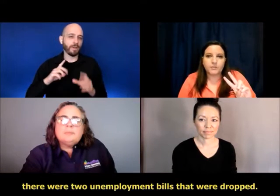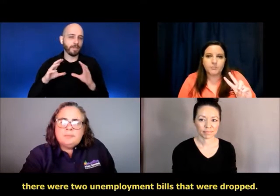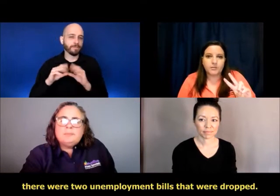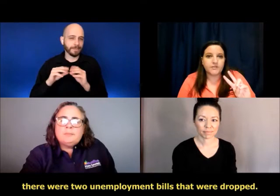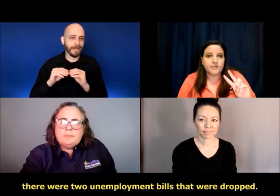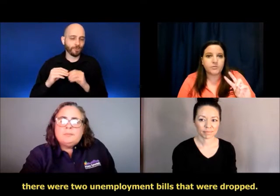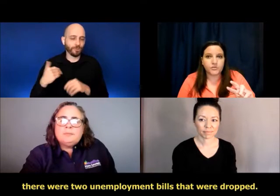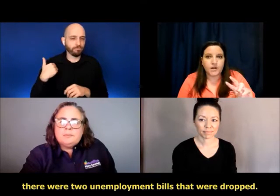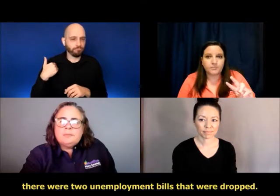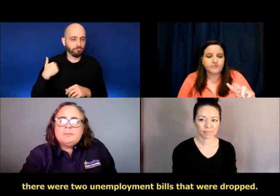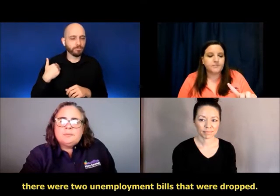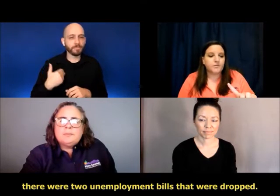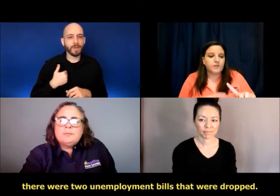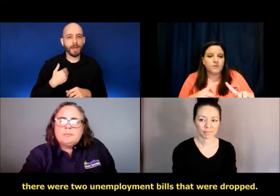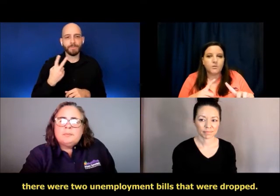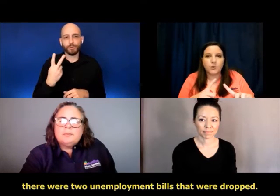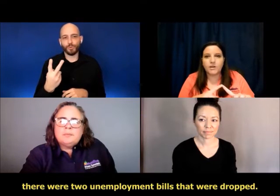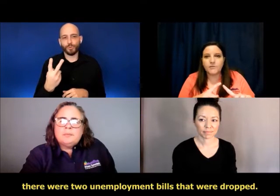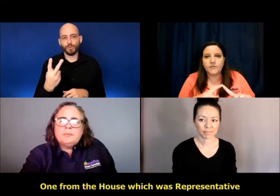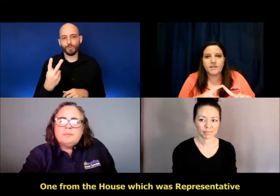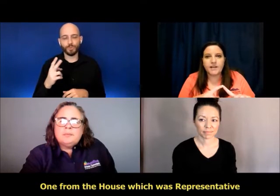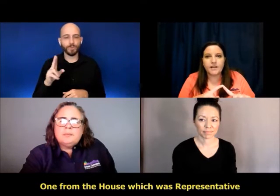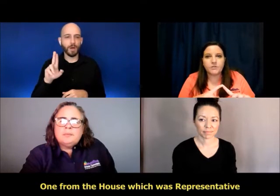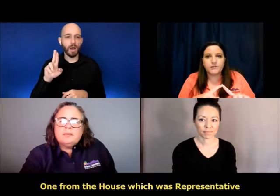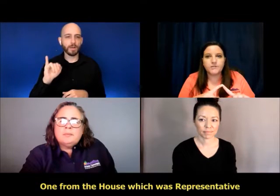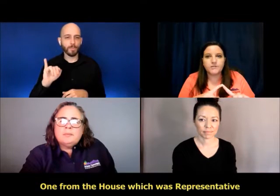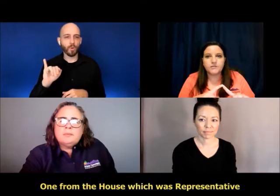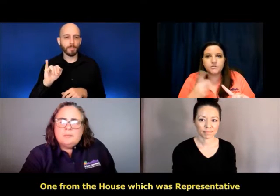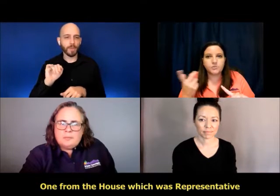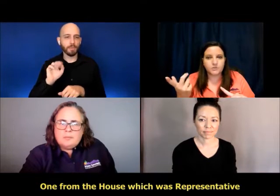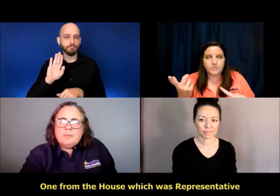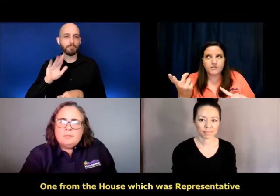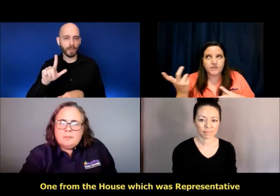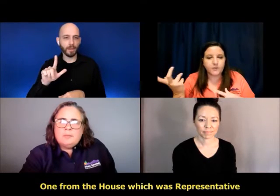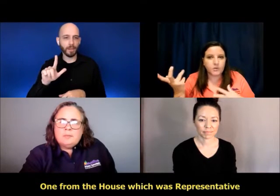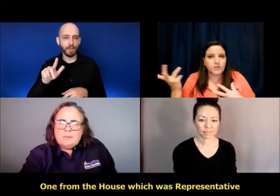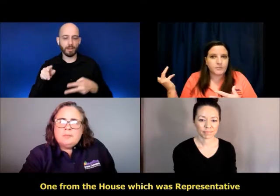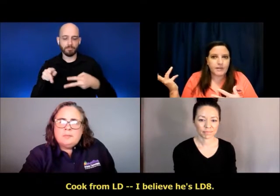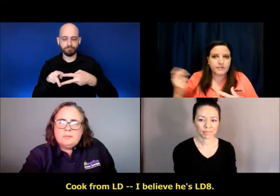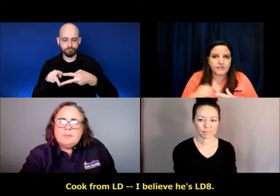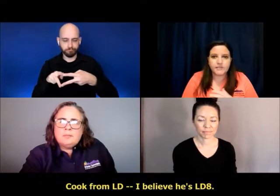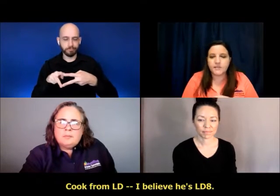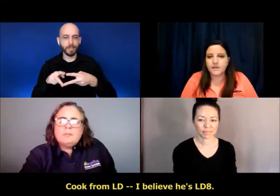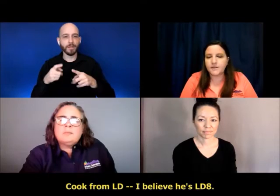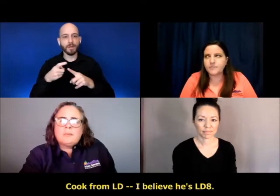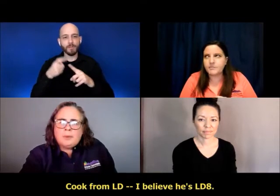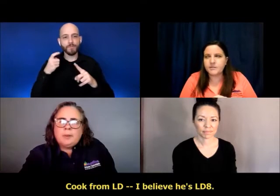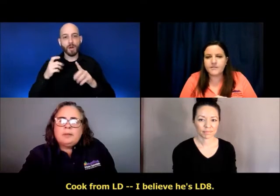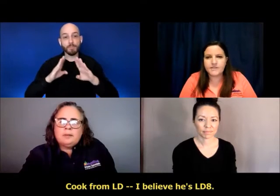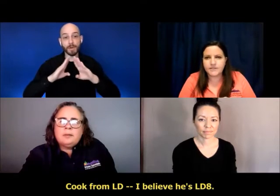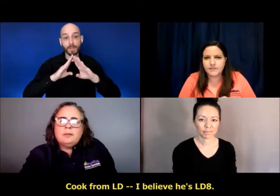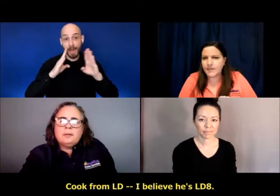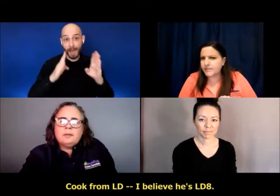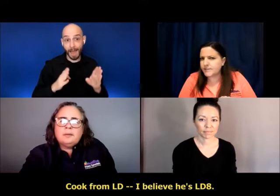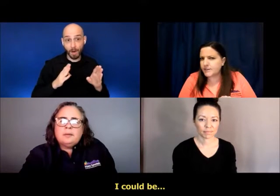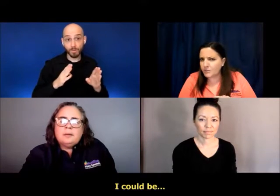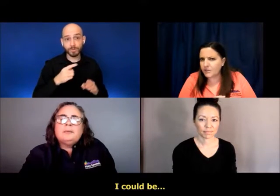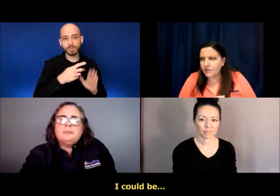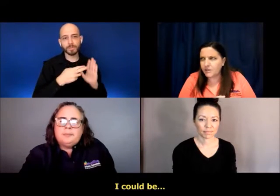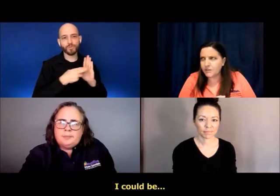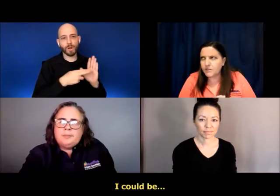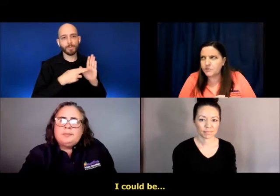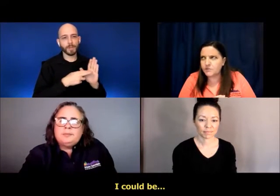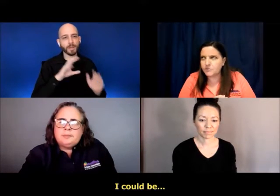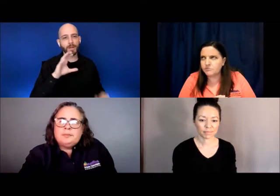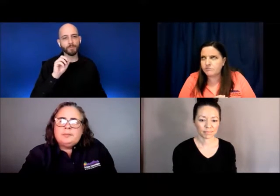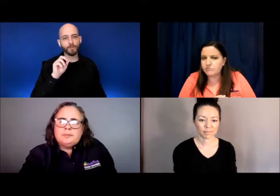unemployment bills that were dropped. One from the House, which was Representative Cook from LD. I believe he's LDH. could